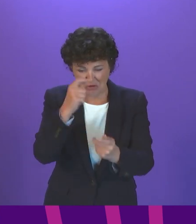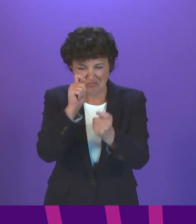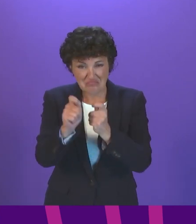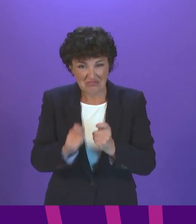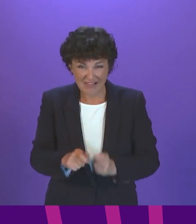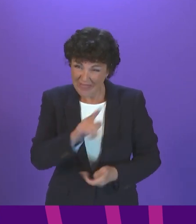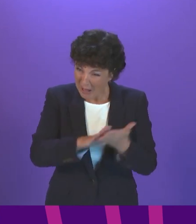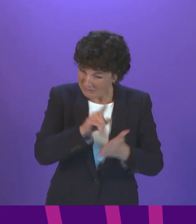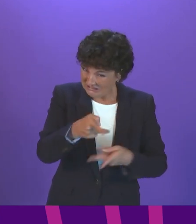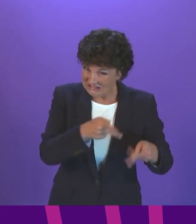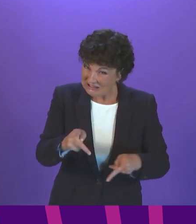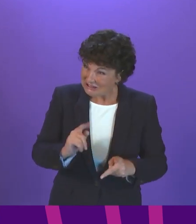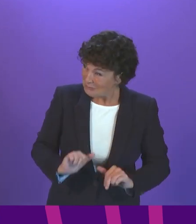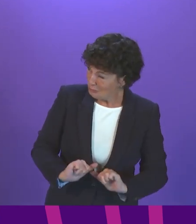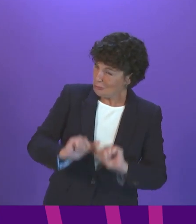system, is it?